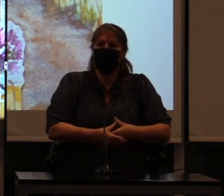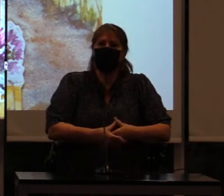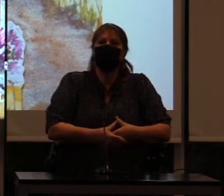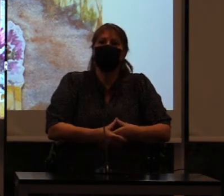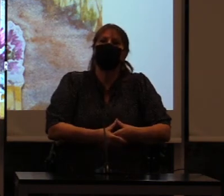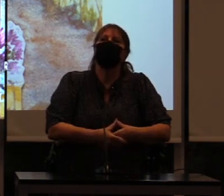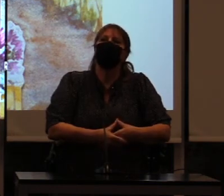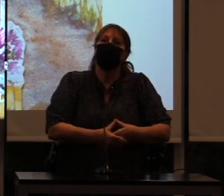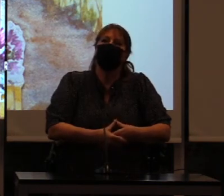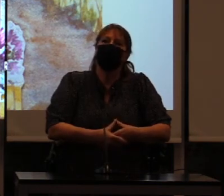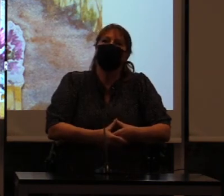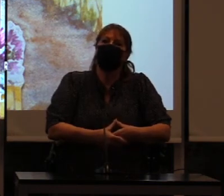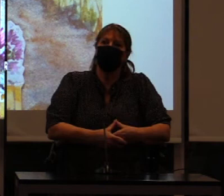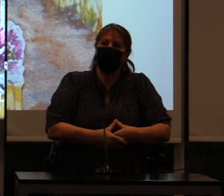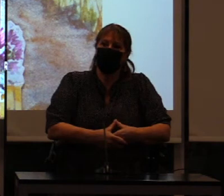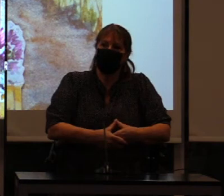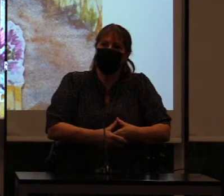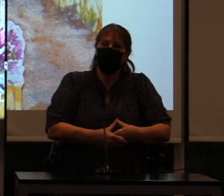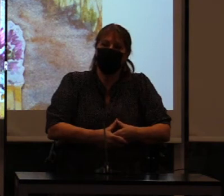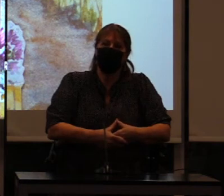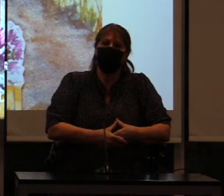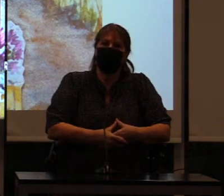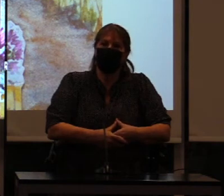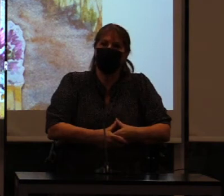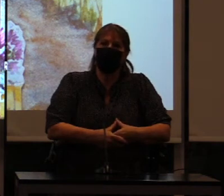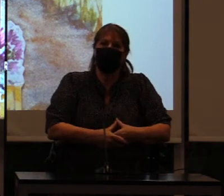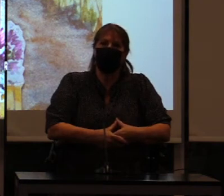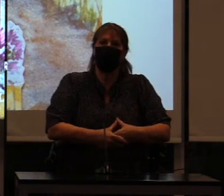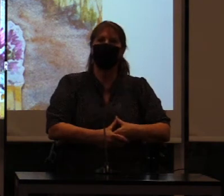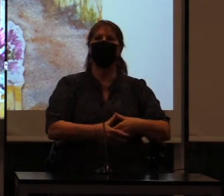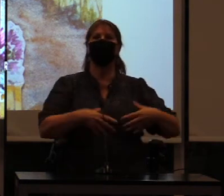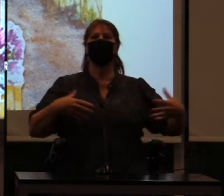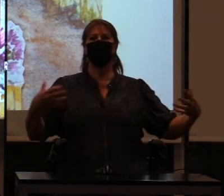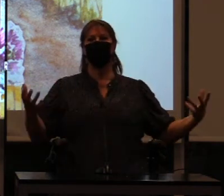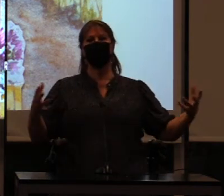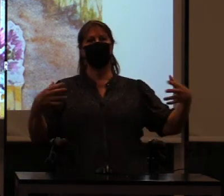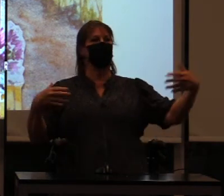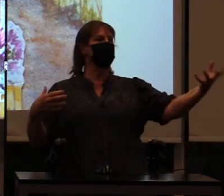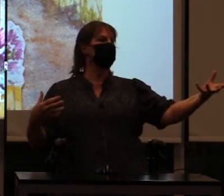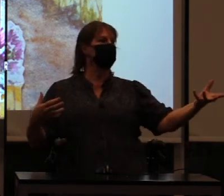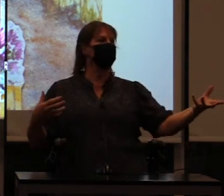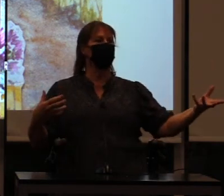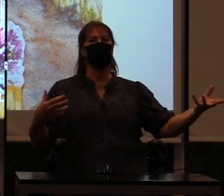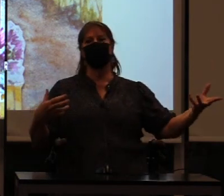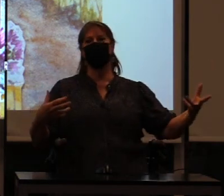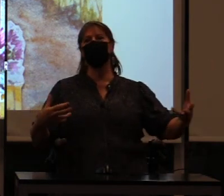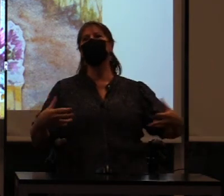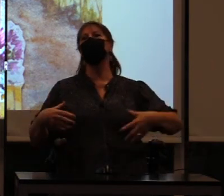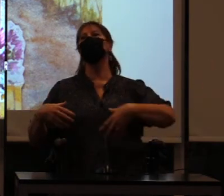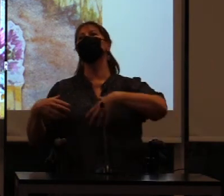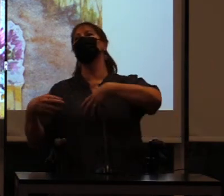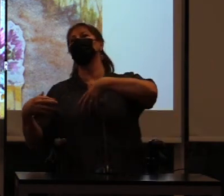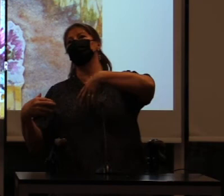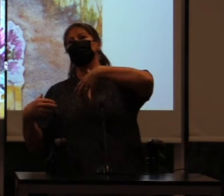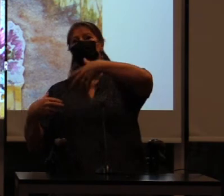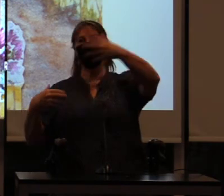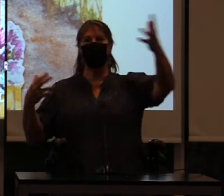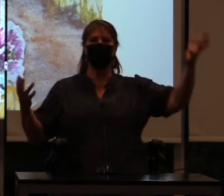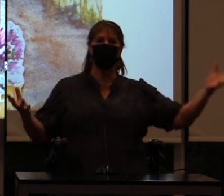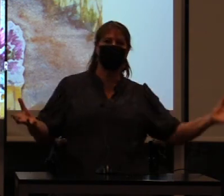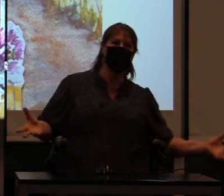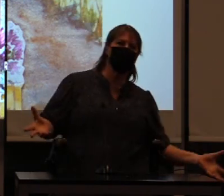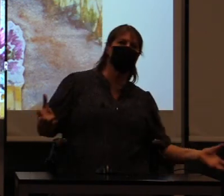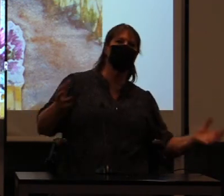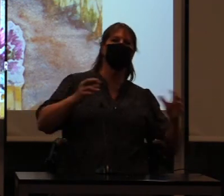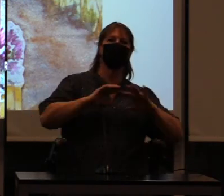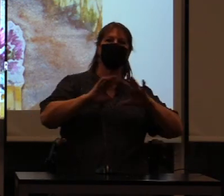were really taken aback at how excited people were. Um, like we went to the Berry Farmers Market and took a